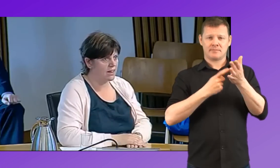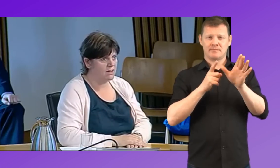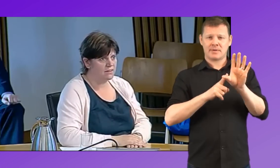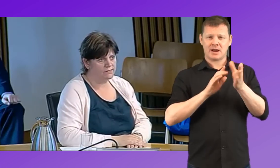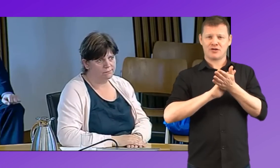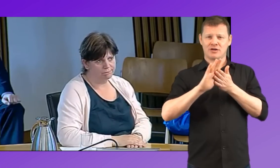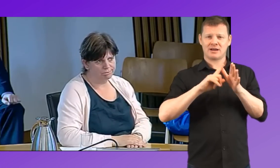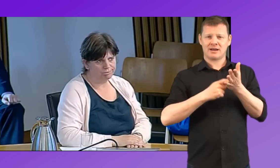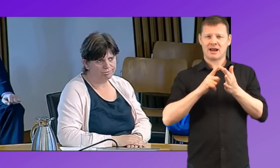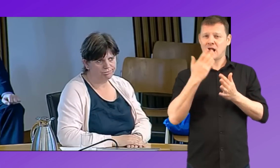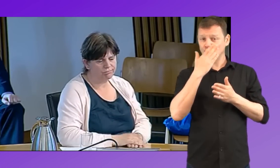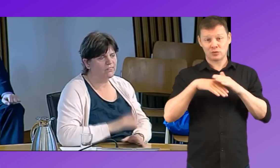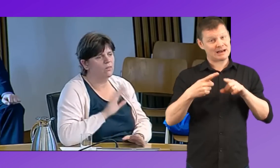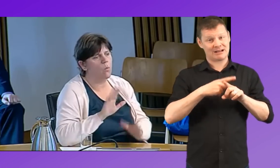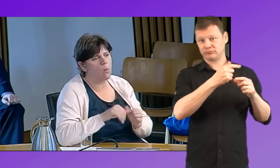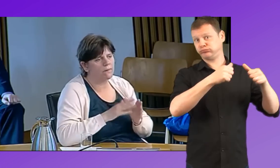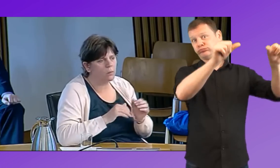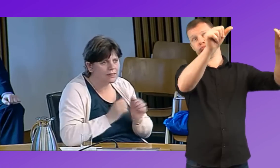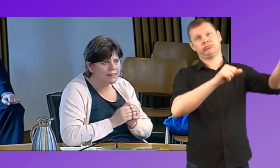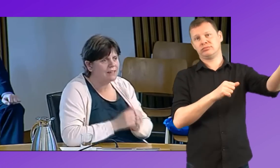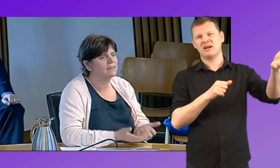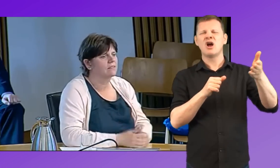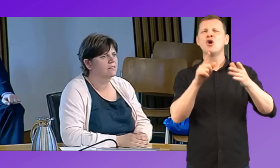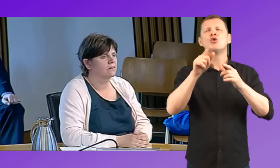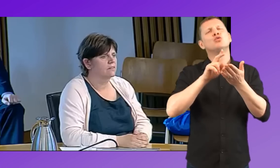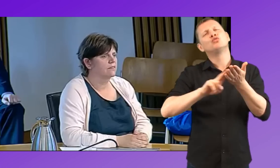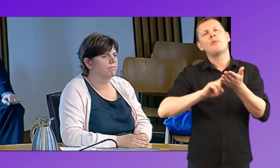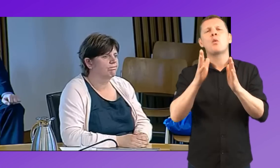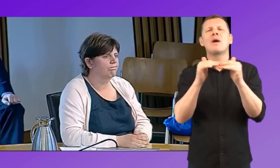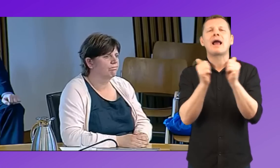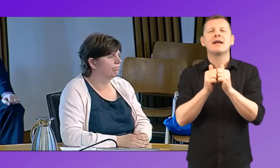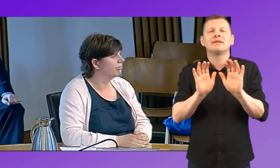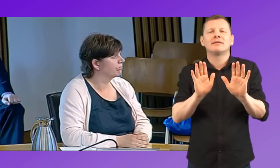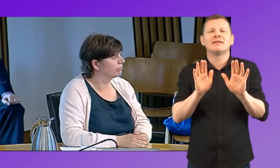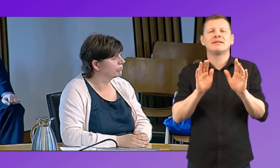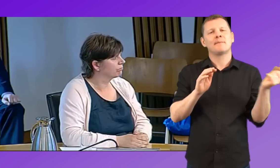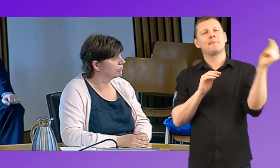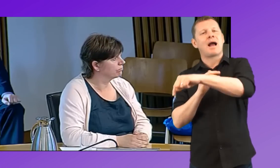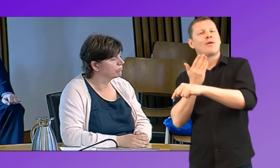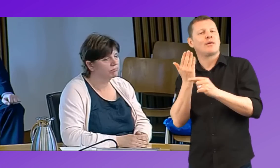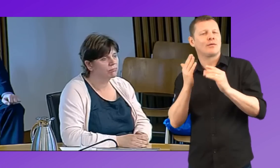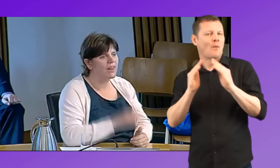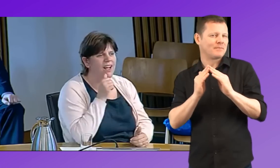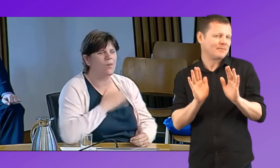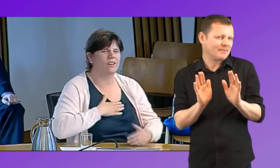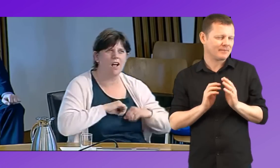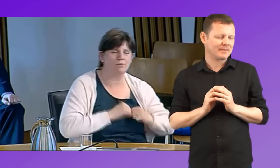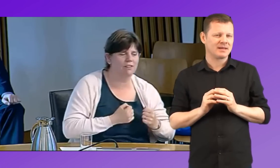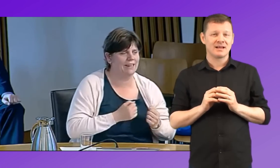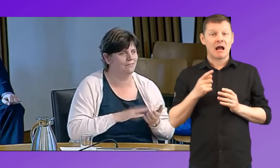school. Mary Hare, notably in England, is a school that they go to very successfully. They're usually weekend boarders, so they go home at the weekend. But I